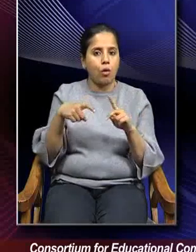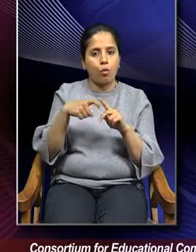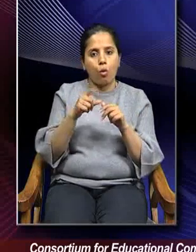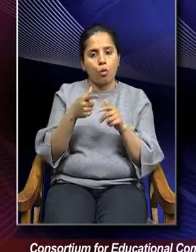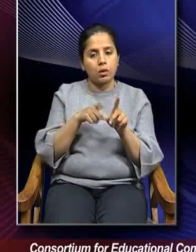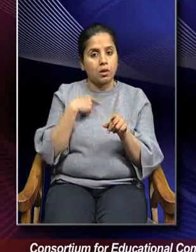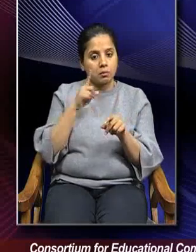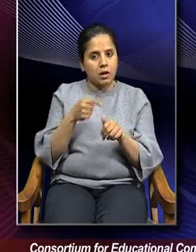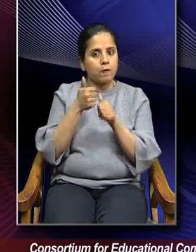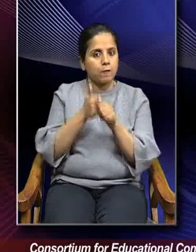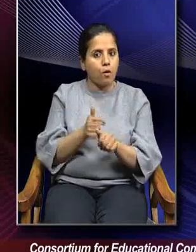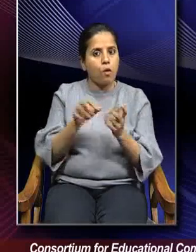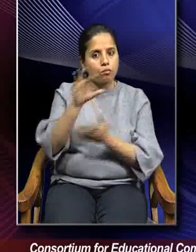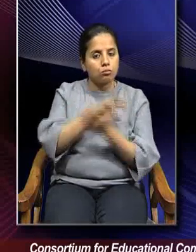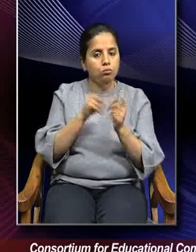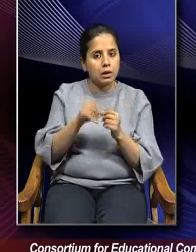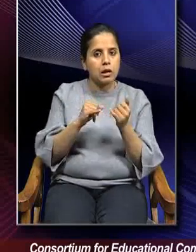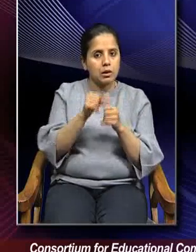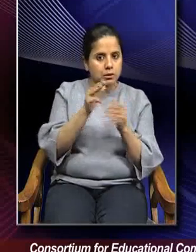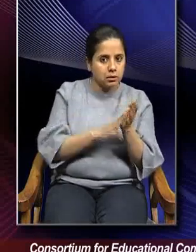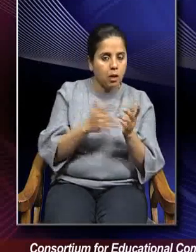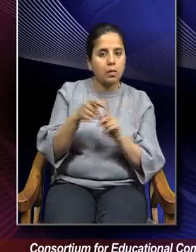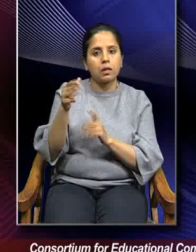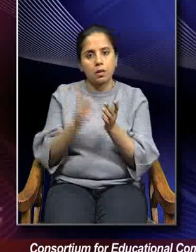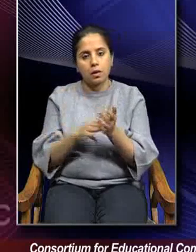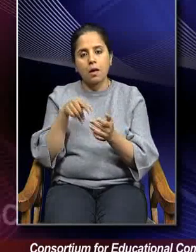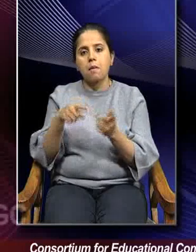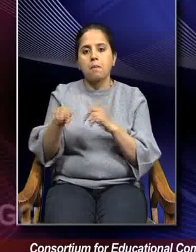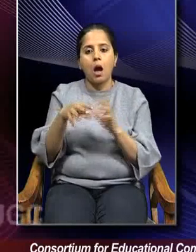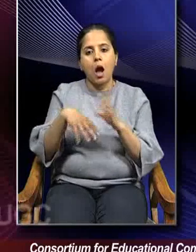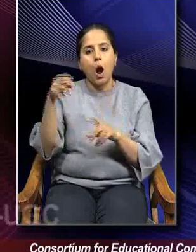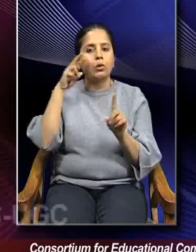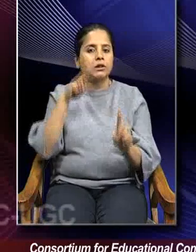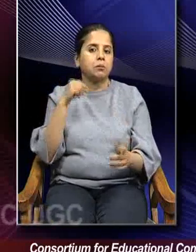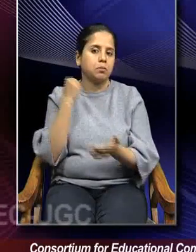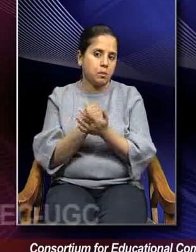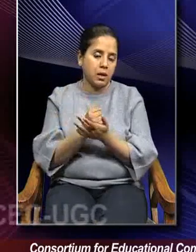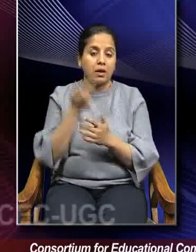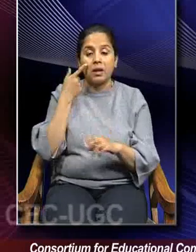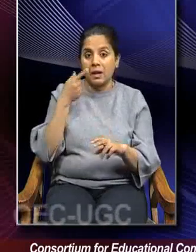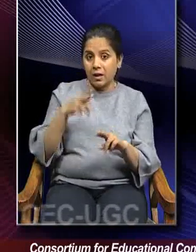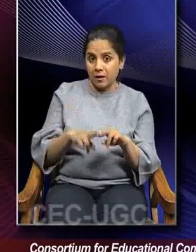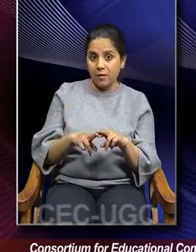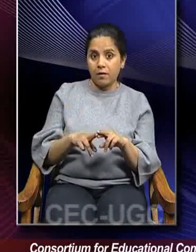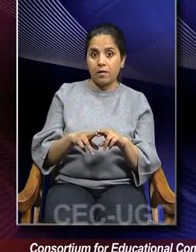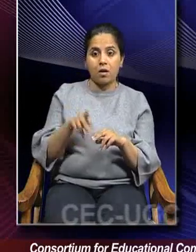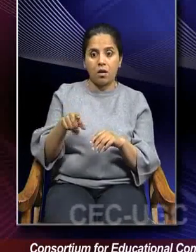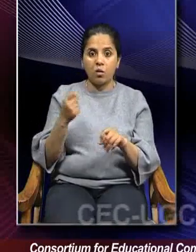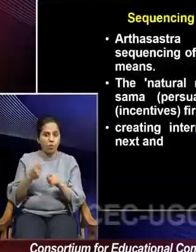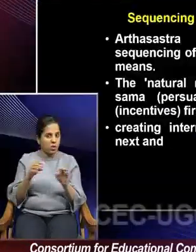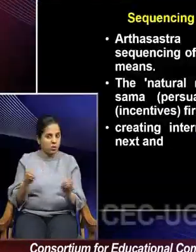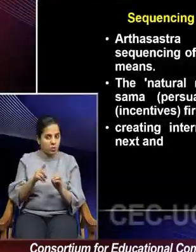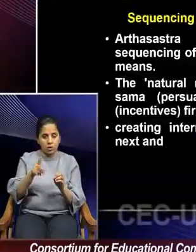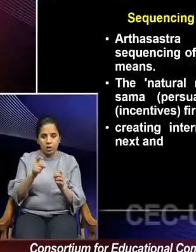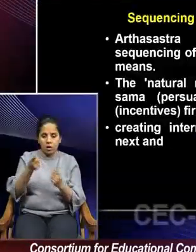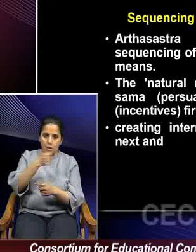we should follow a combination of Sam and Dama at the very outset and if it doesn't work, you can create